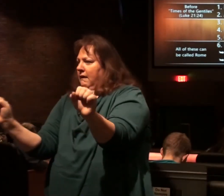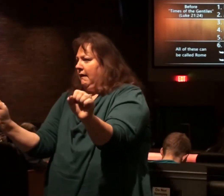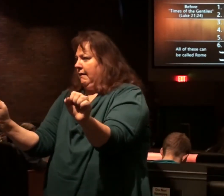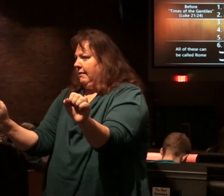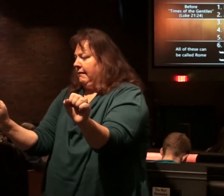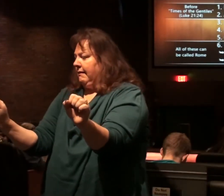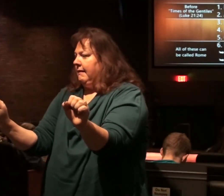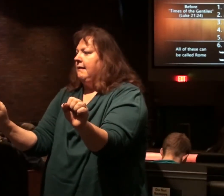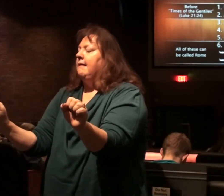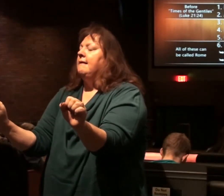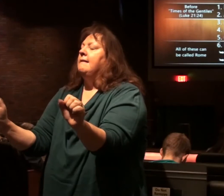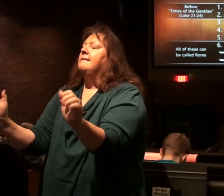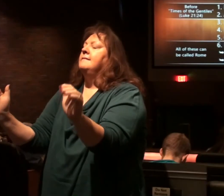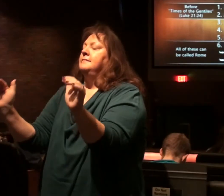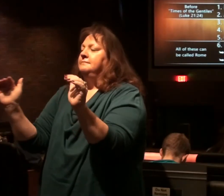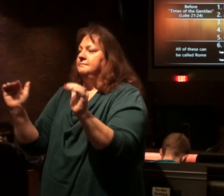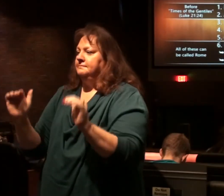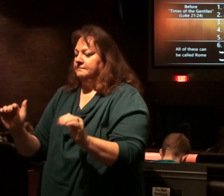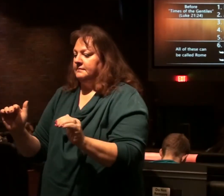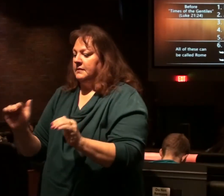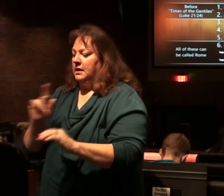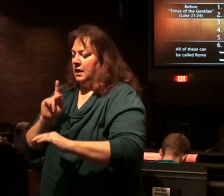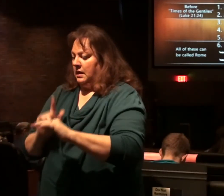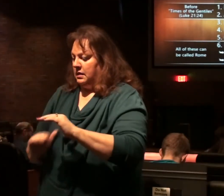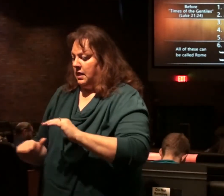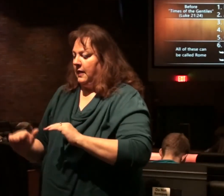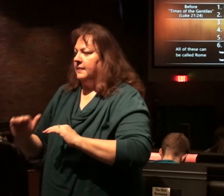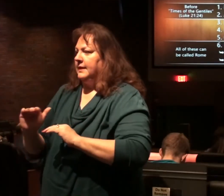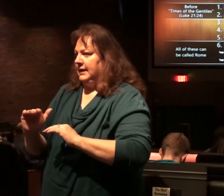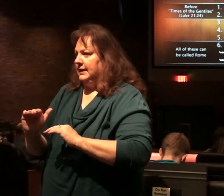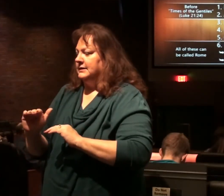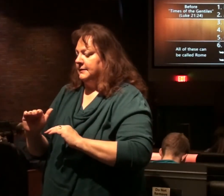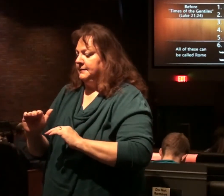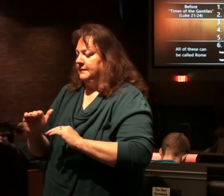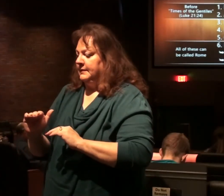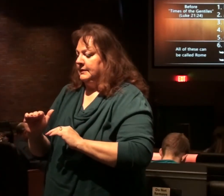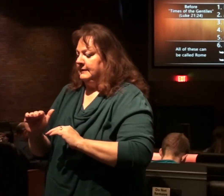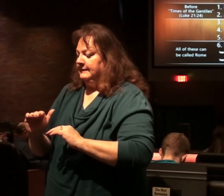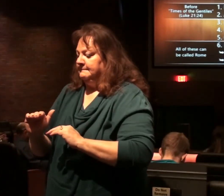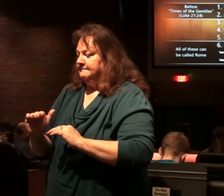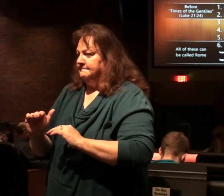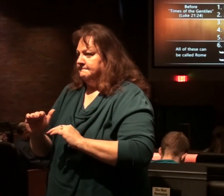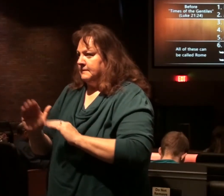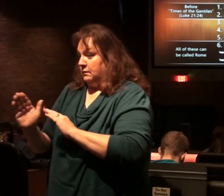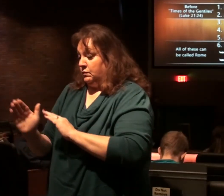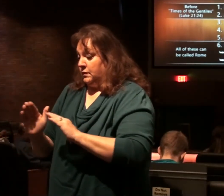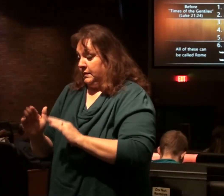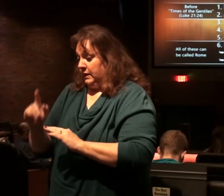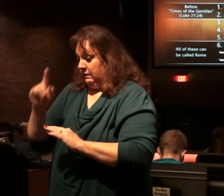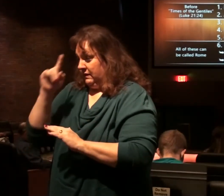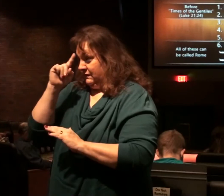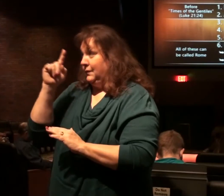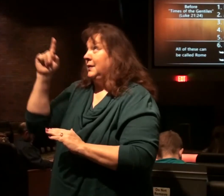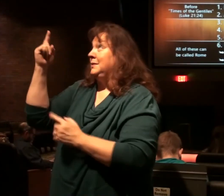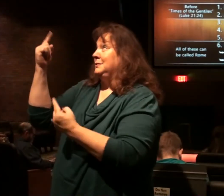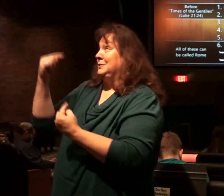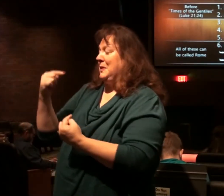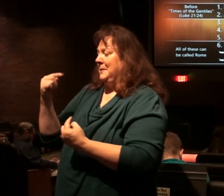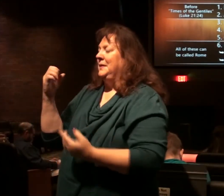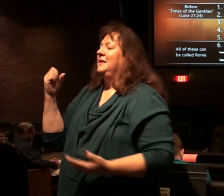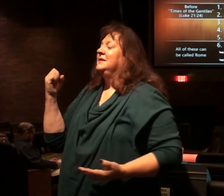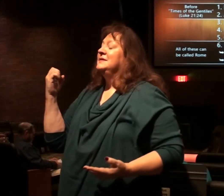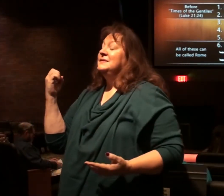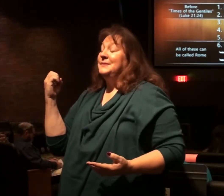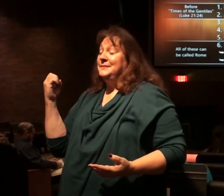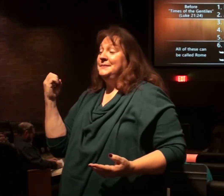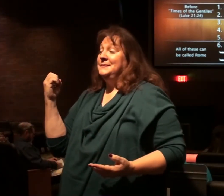And then we will come to the kingdom which we are prepared away for. So